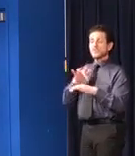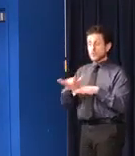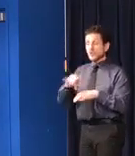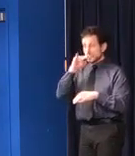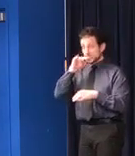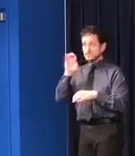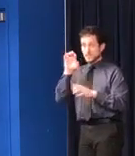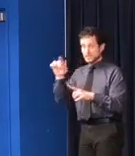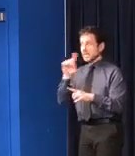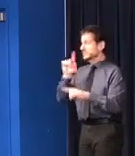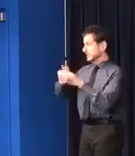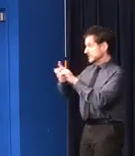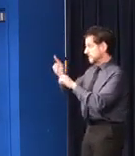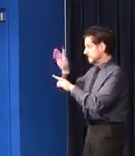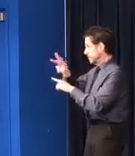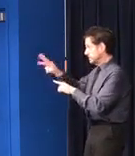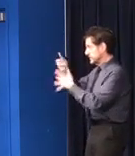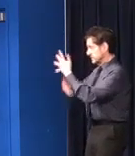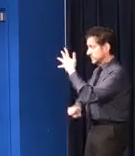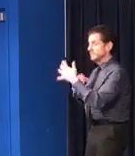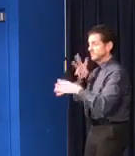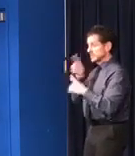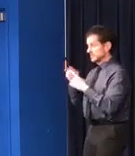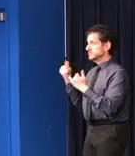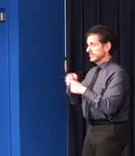array of websites that we have talked about today.